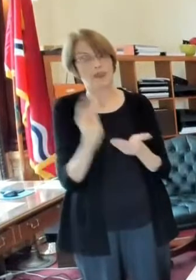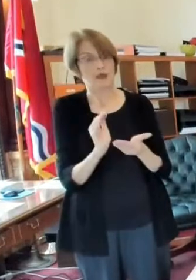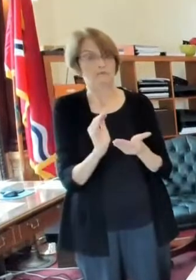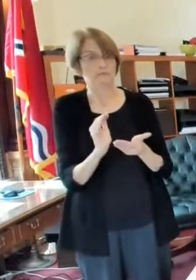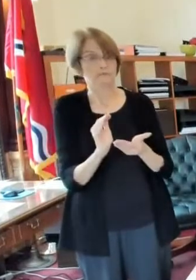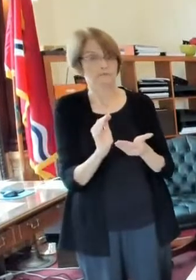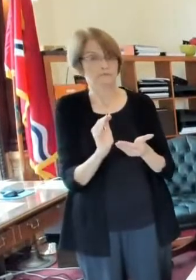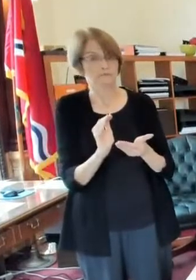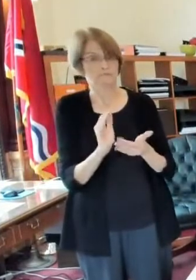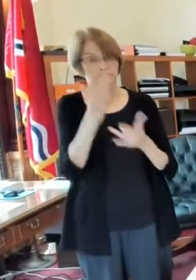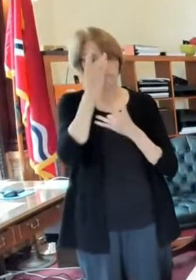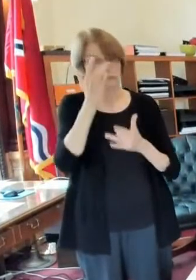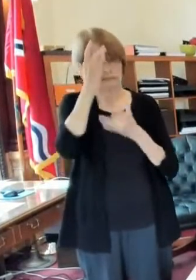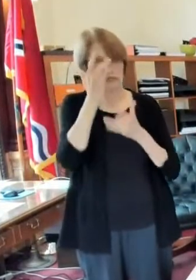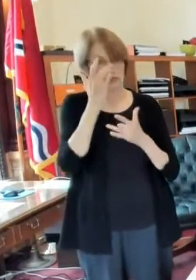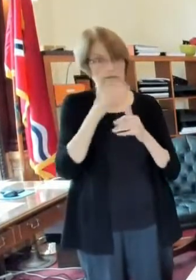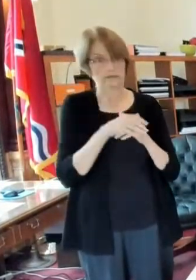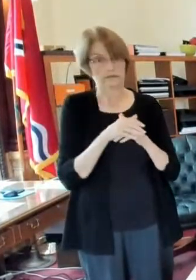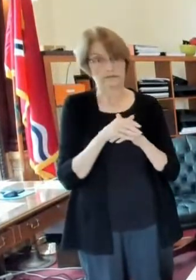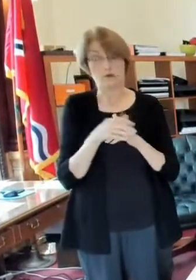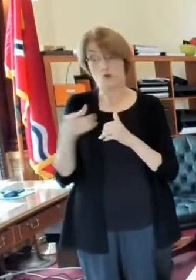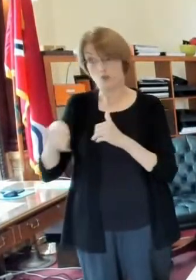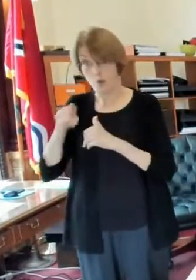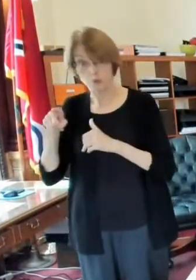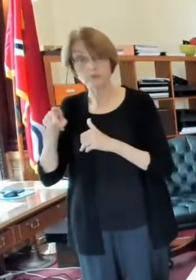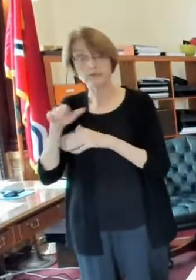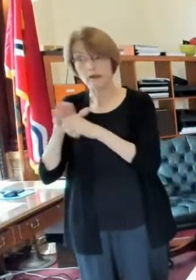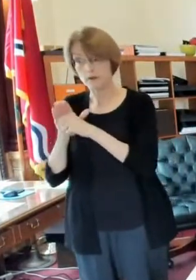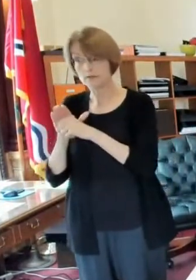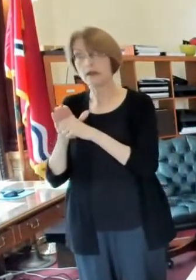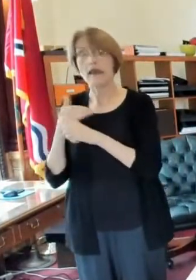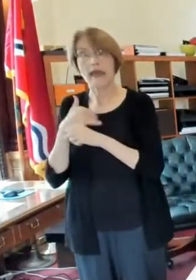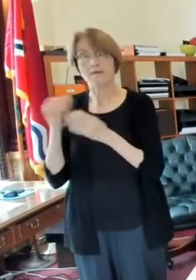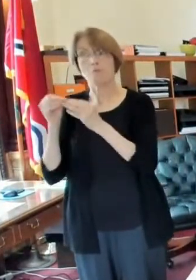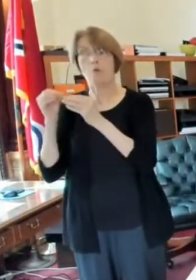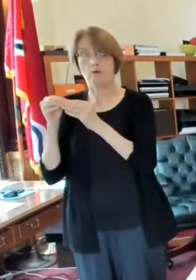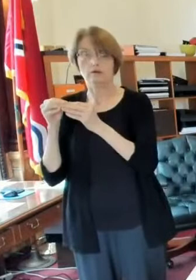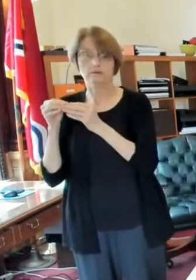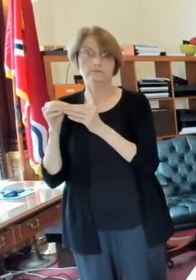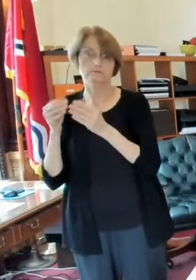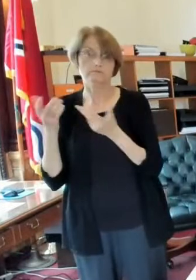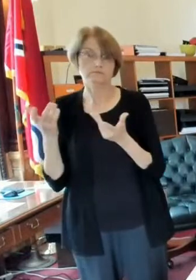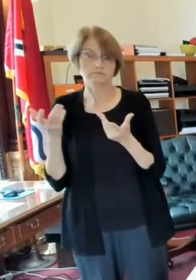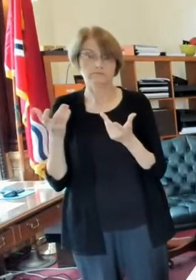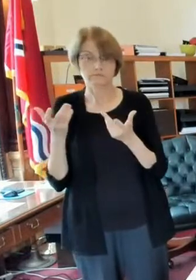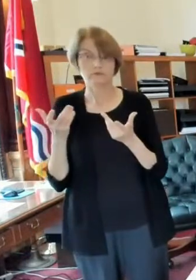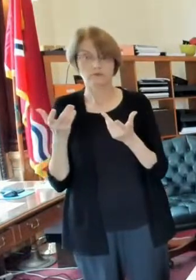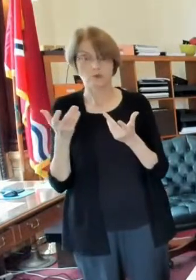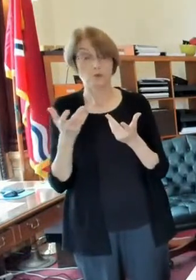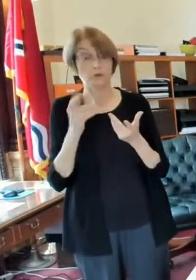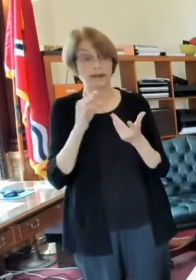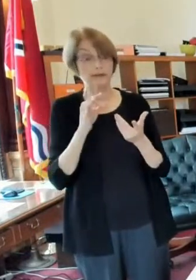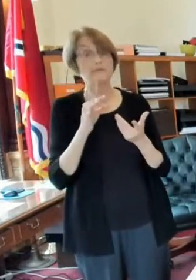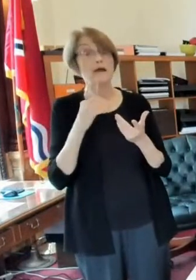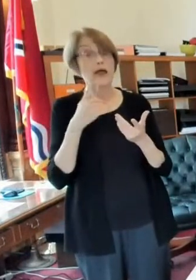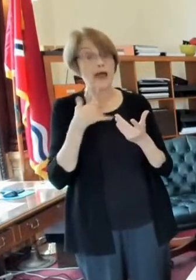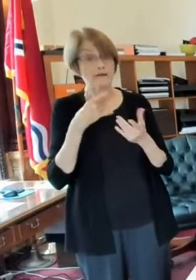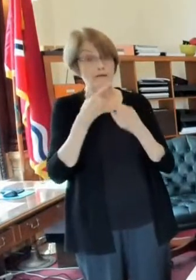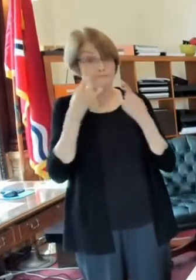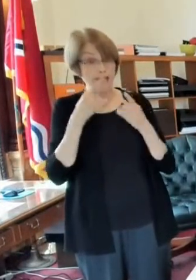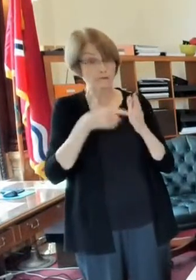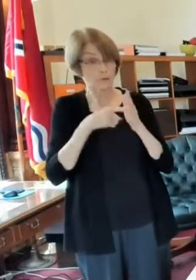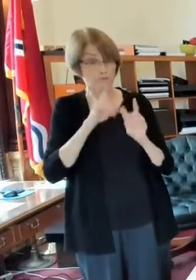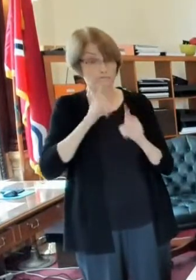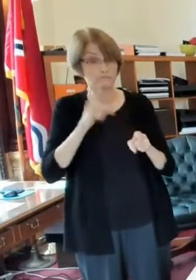not that's a lot of numbers but the point is you got fewer cases or growth in your cases if you have a mask